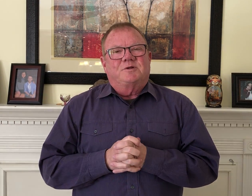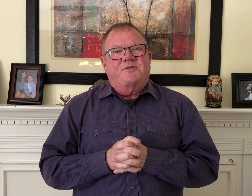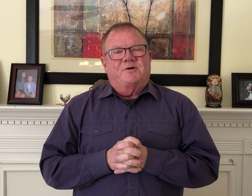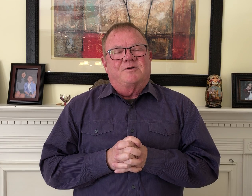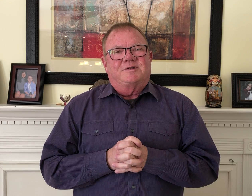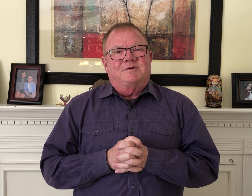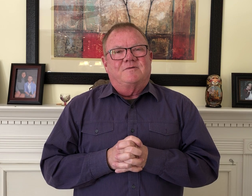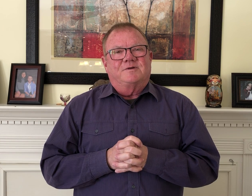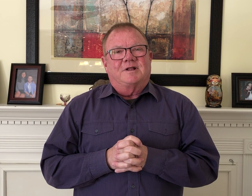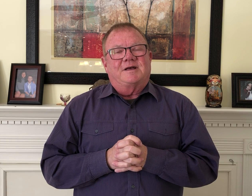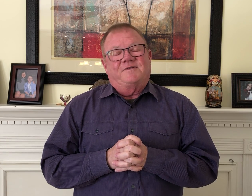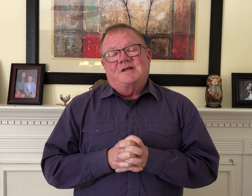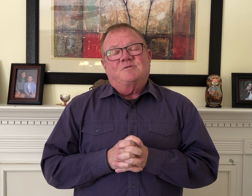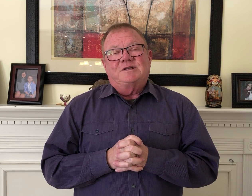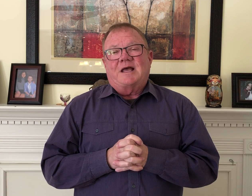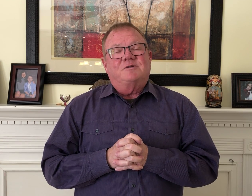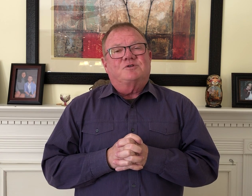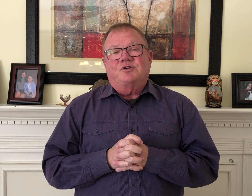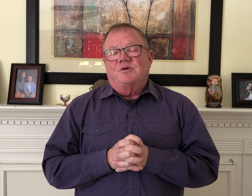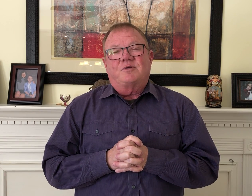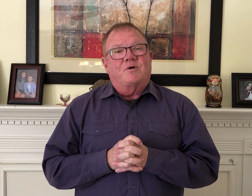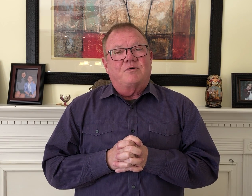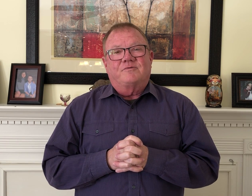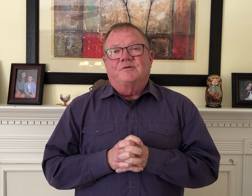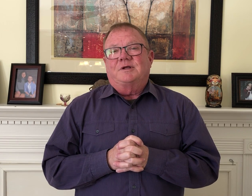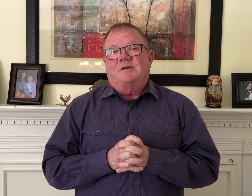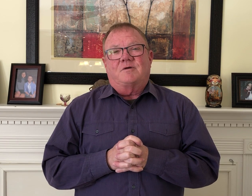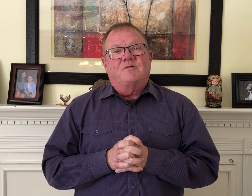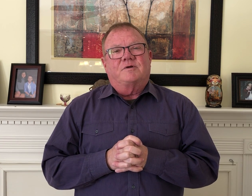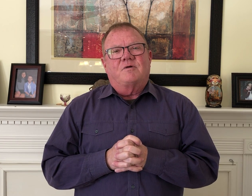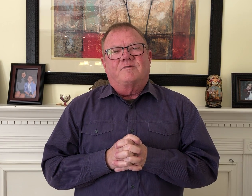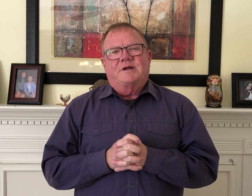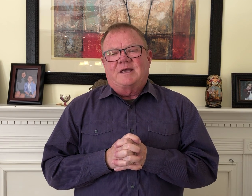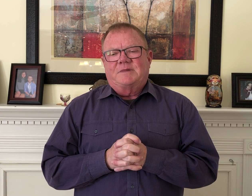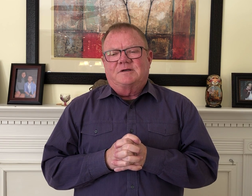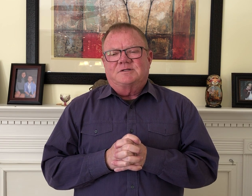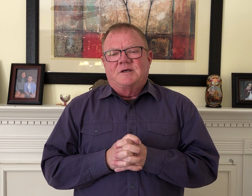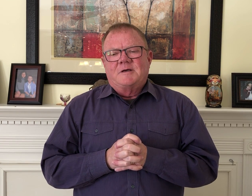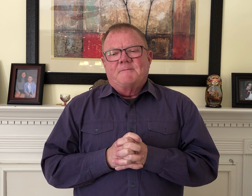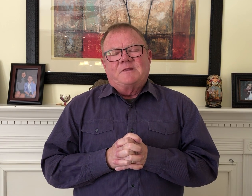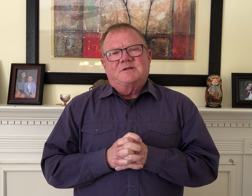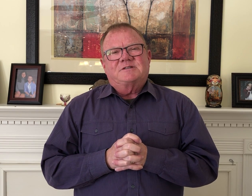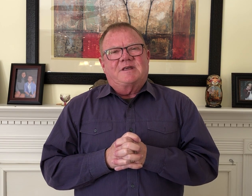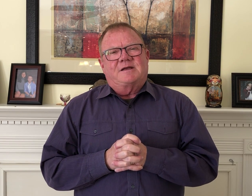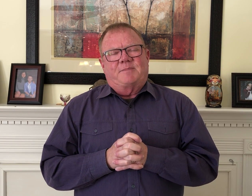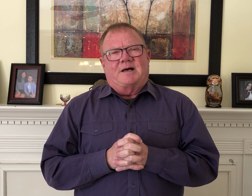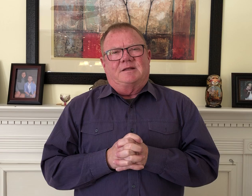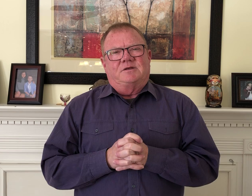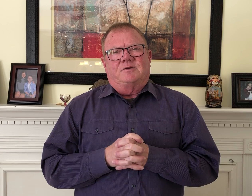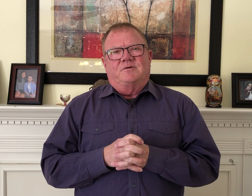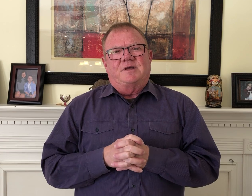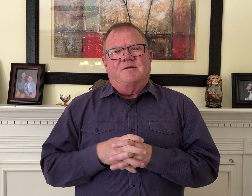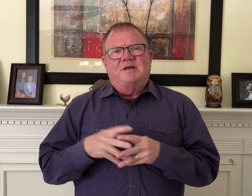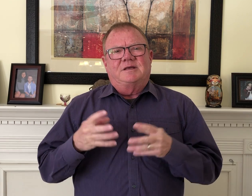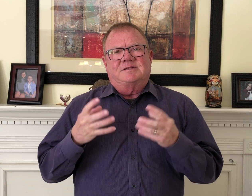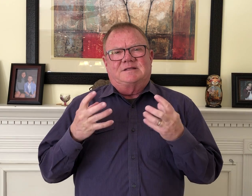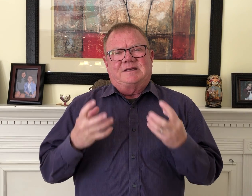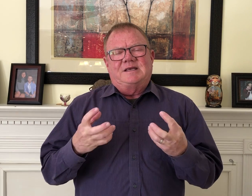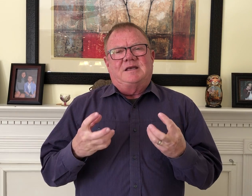authority over your life. And that's what Daniel showed over and over and over again. Because just think about it. You know, here he is. The king,